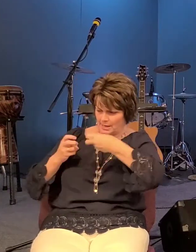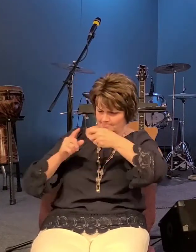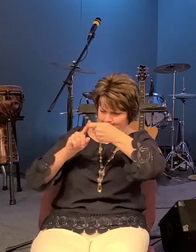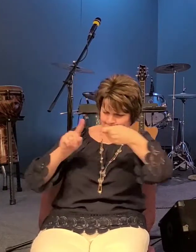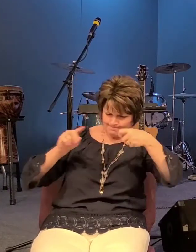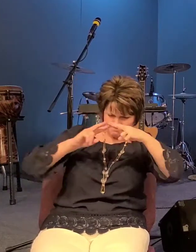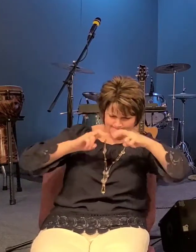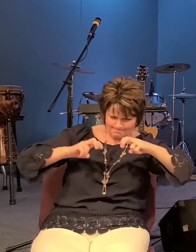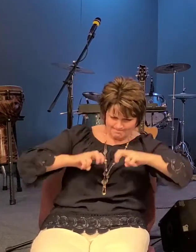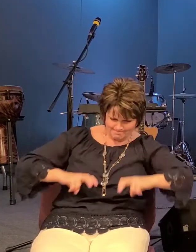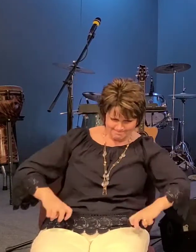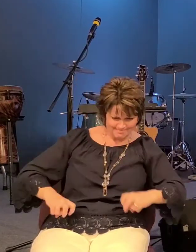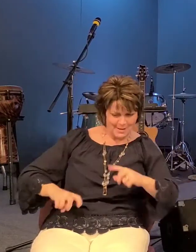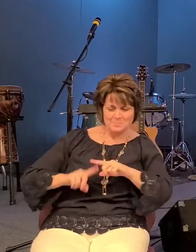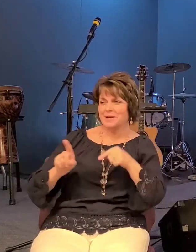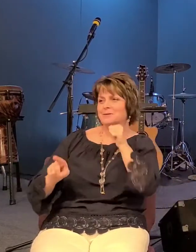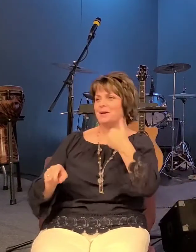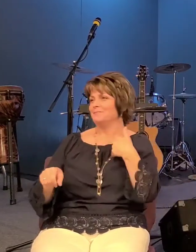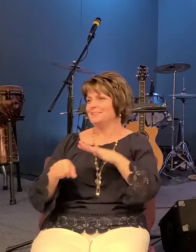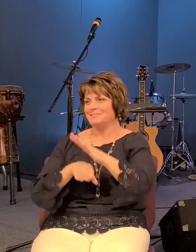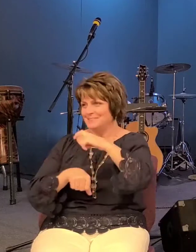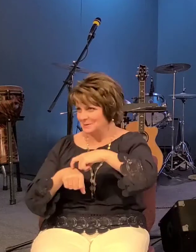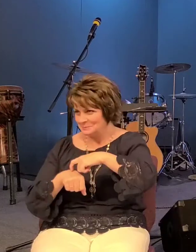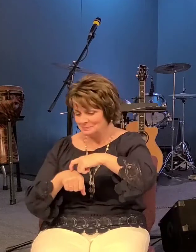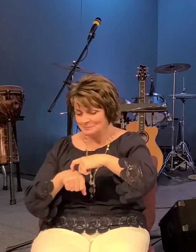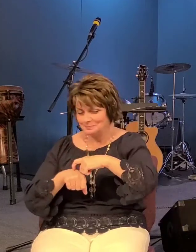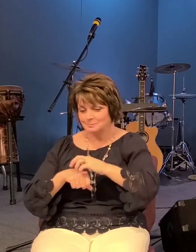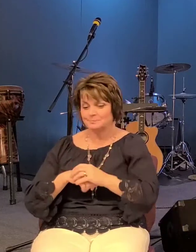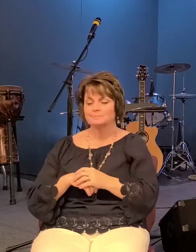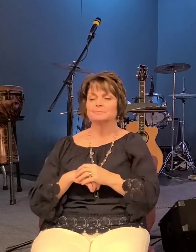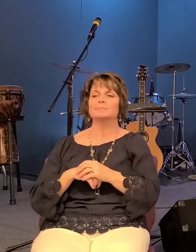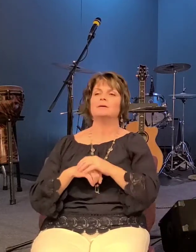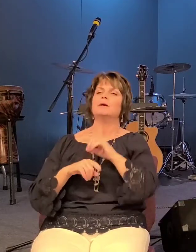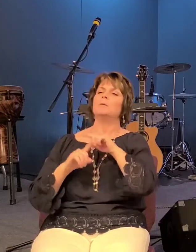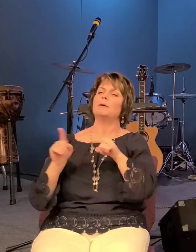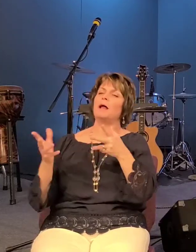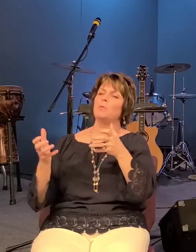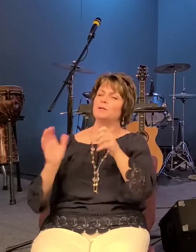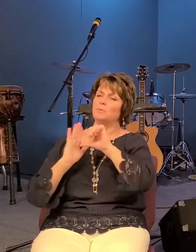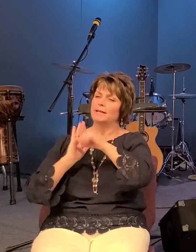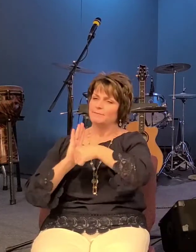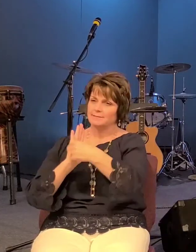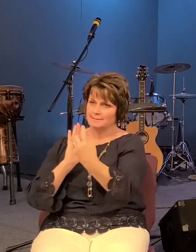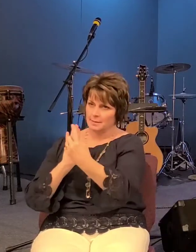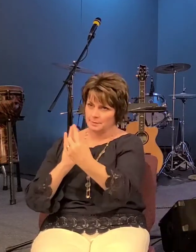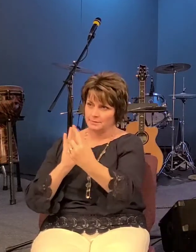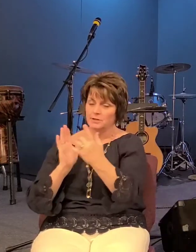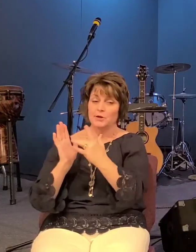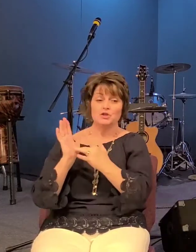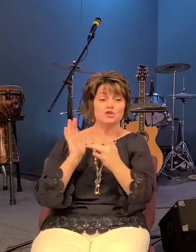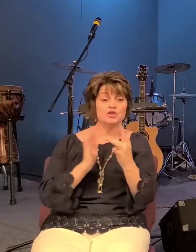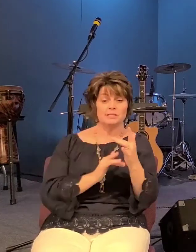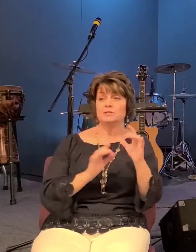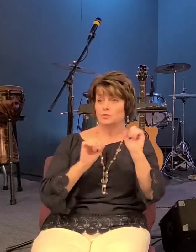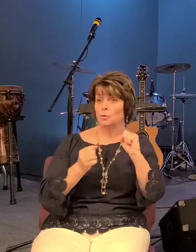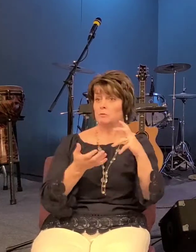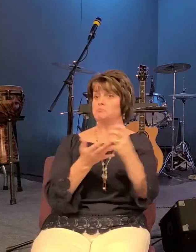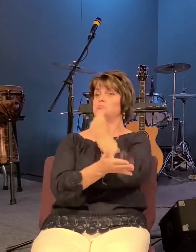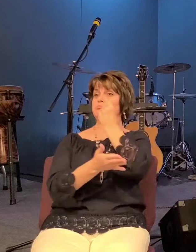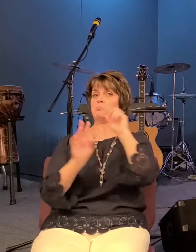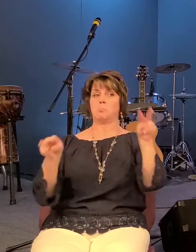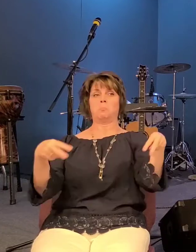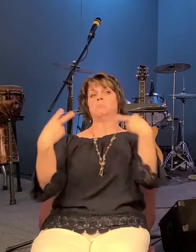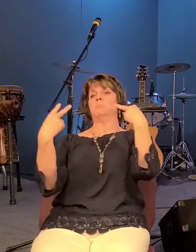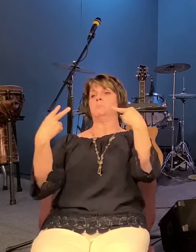want you to see that instead of capitalizing on his fame instead of capitalizing on his